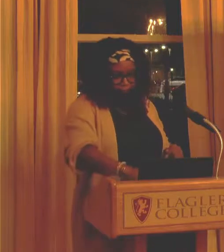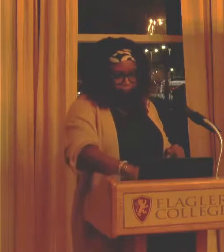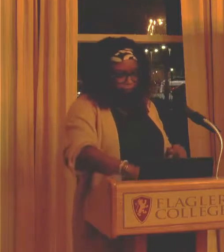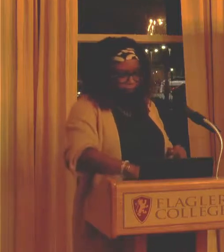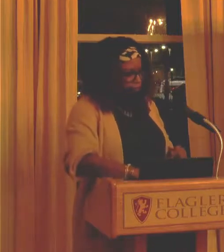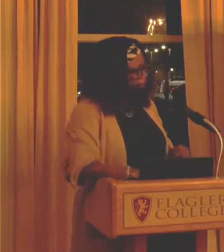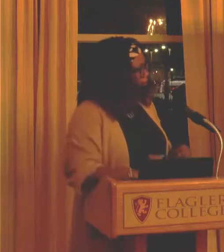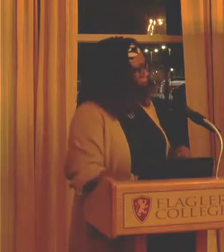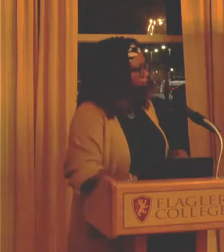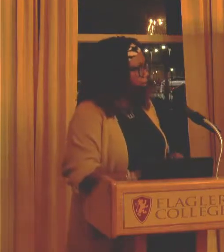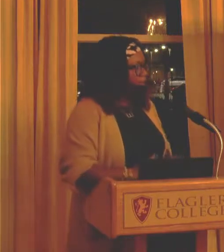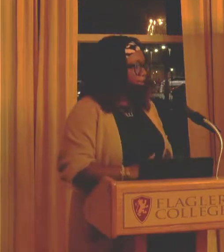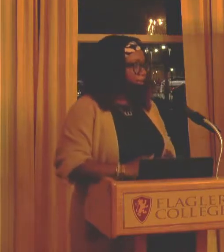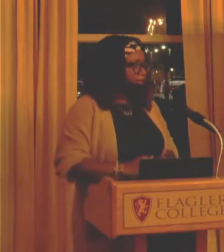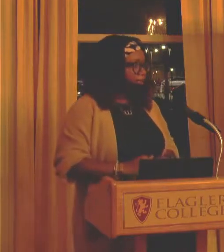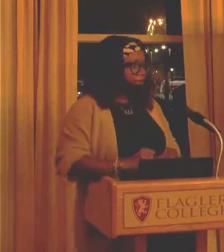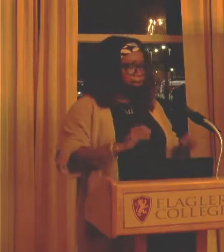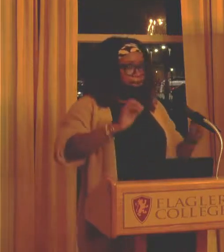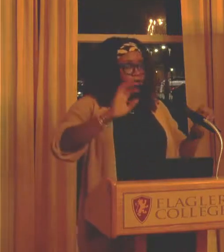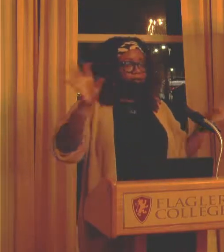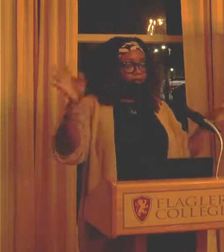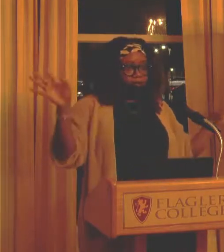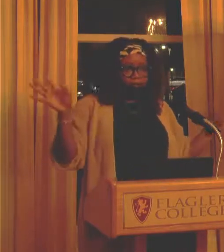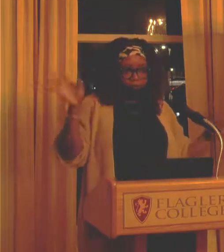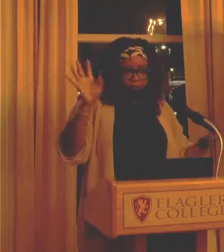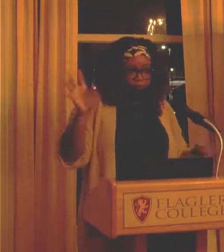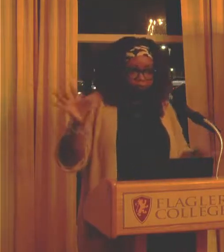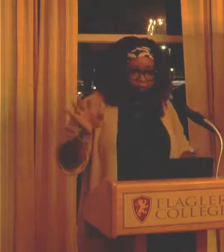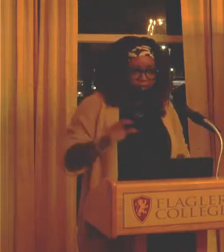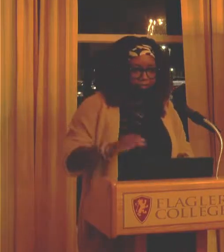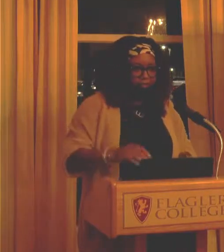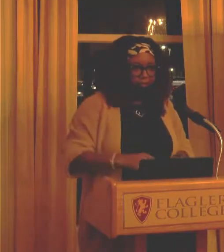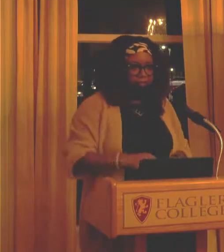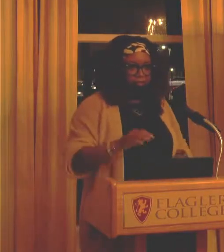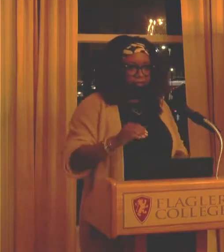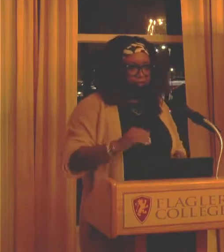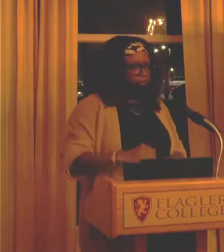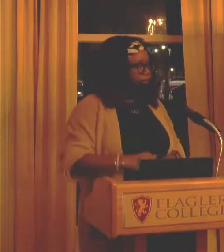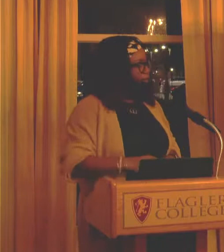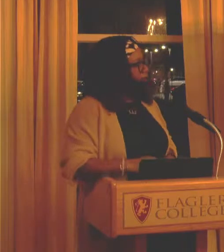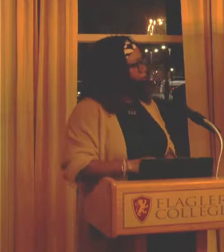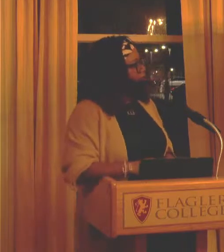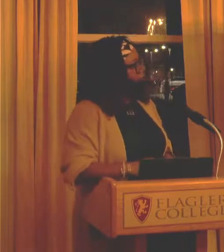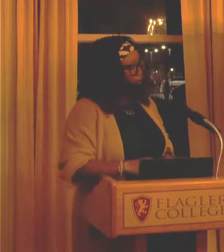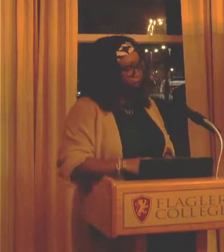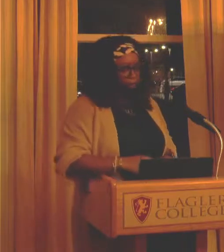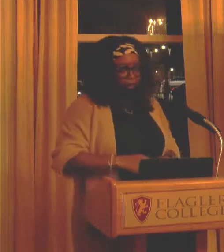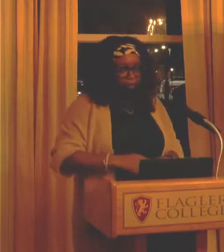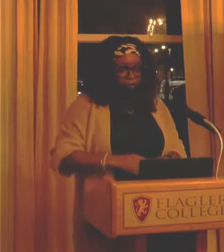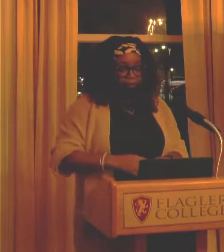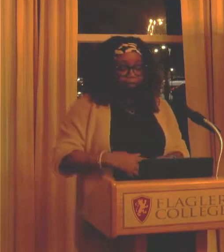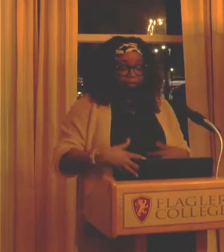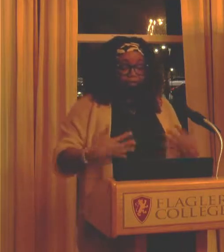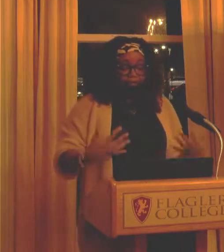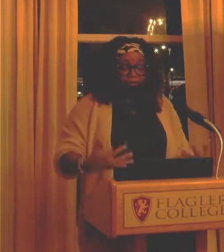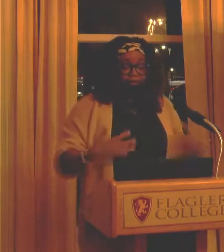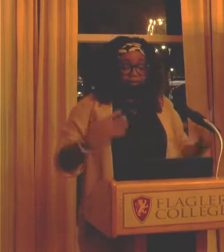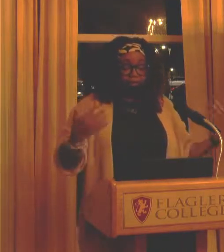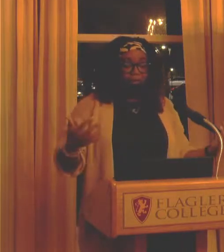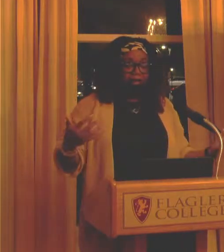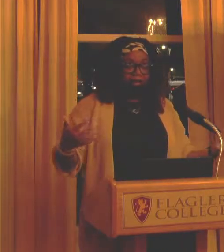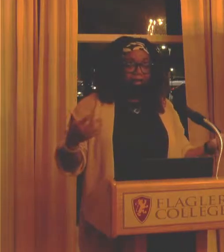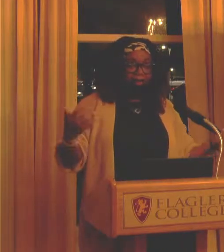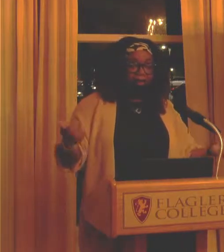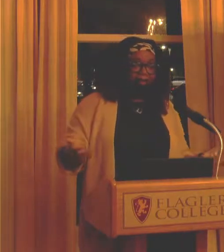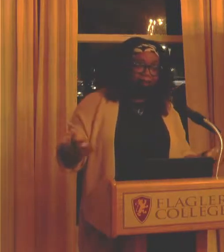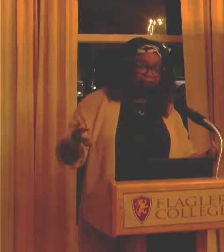black women artists in that list. I had no clue most of them existed until this show. And we had to respond